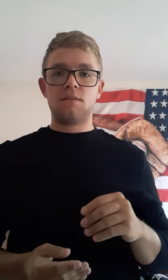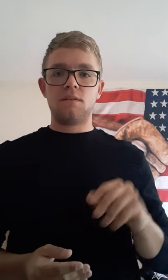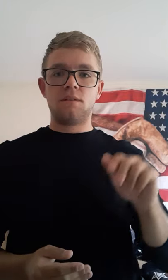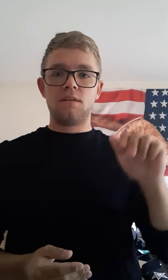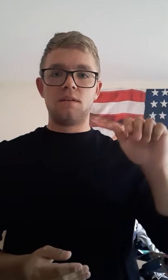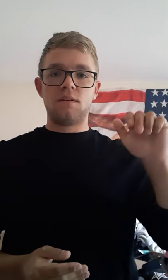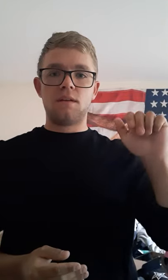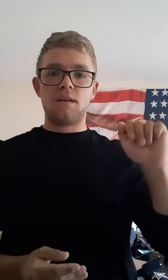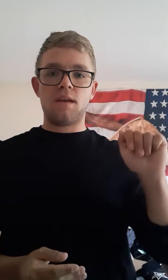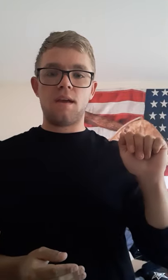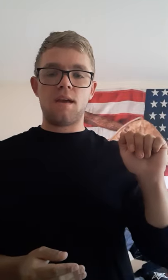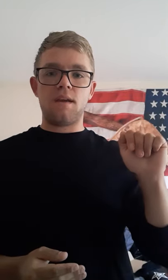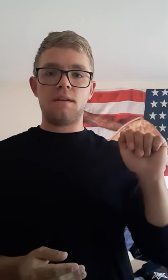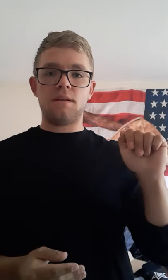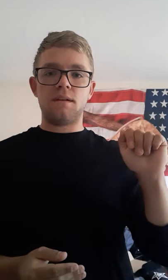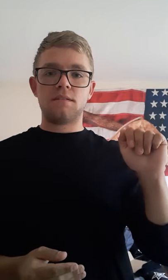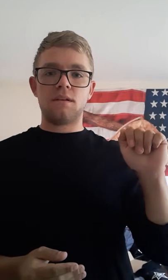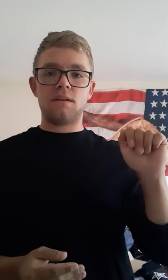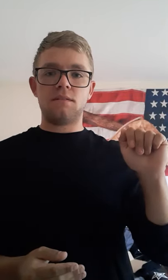ASL.